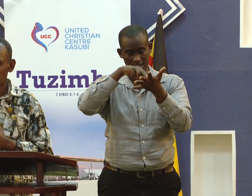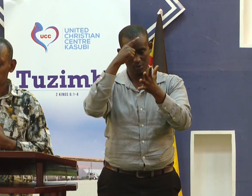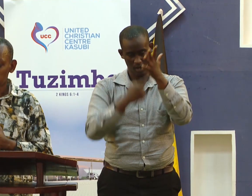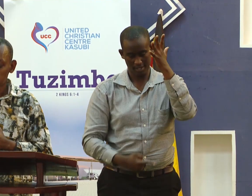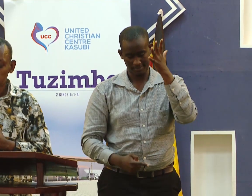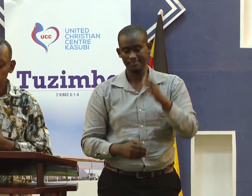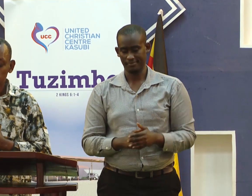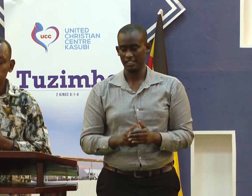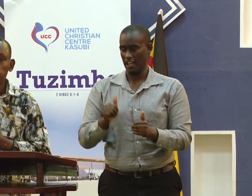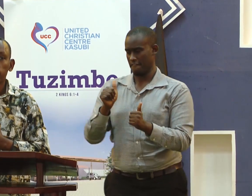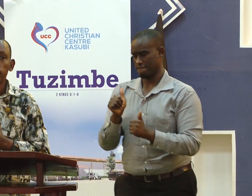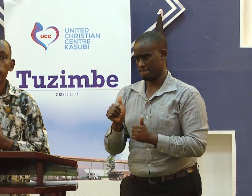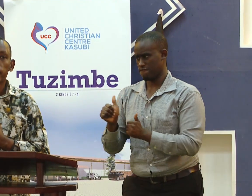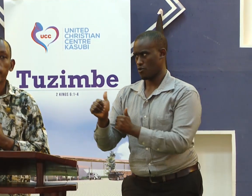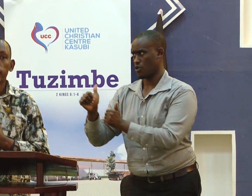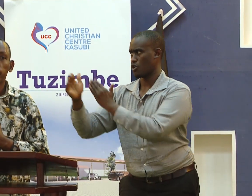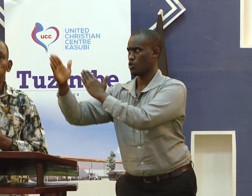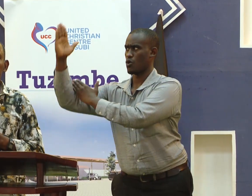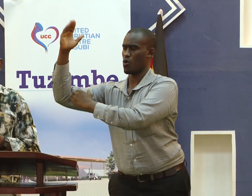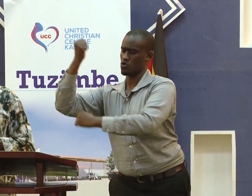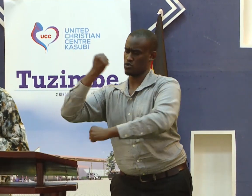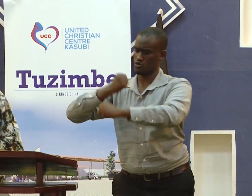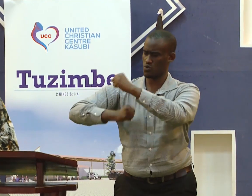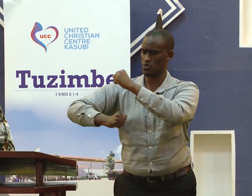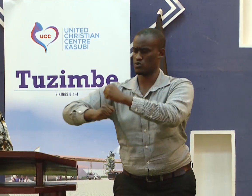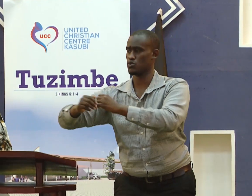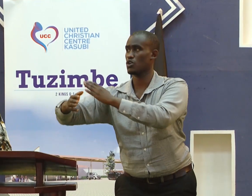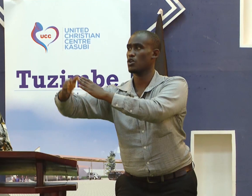Fearing the Lord is obeying the word of God and doing his will.